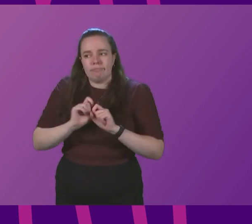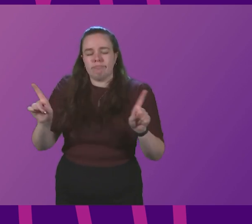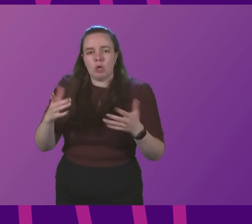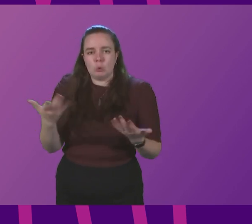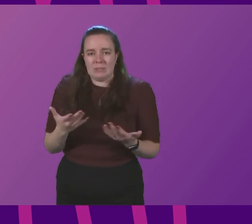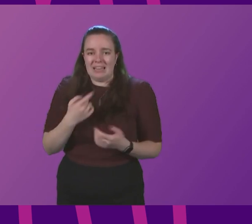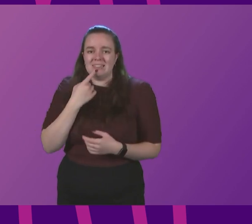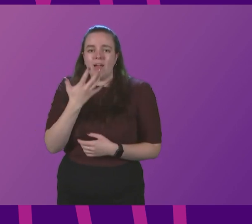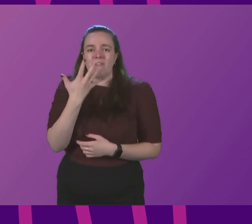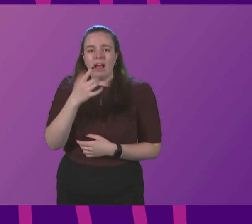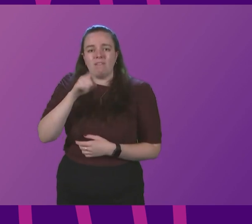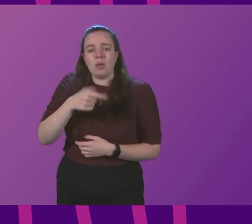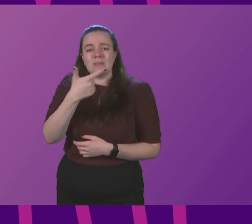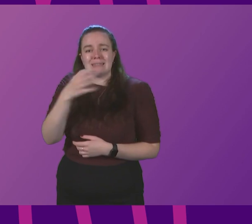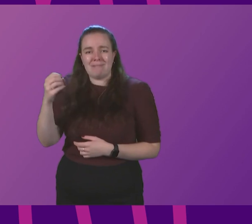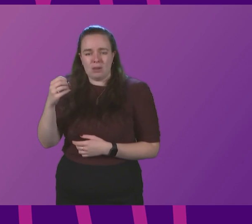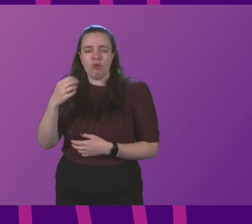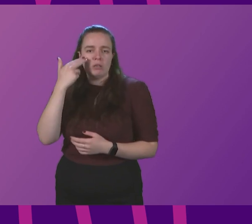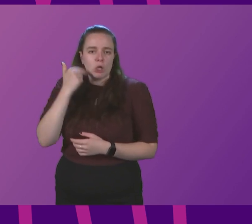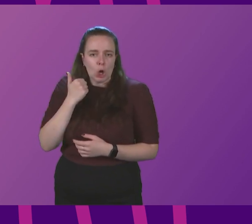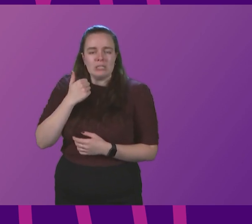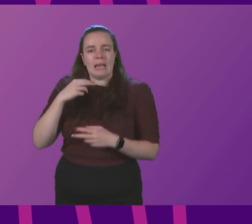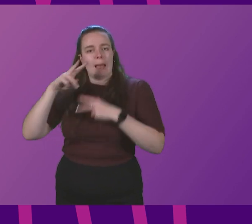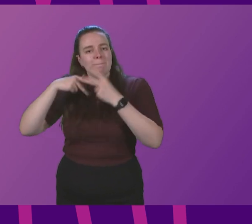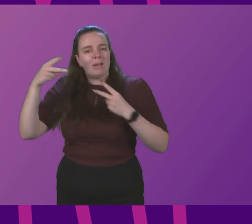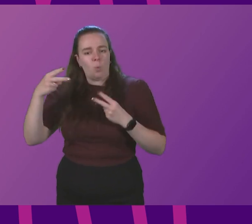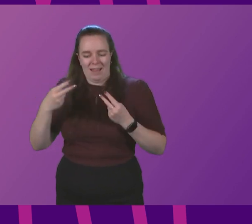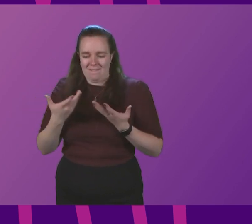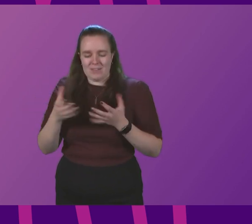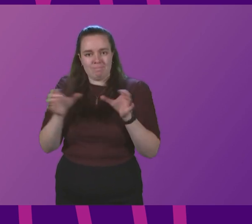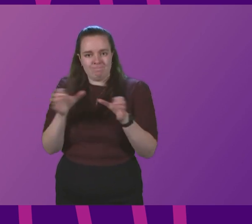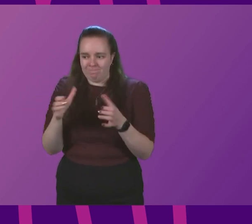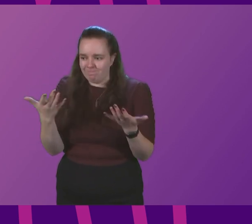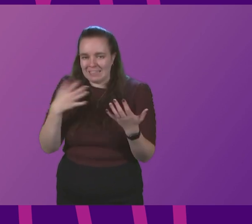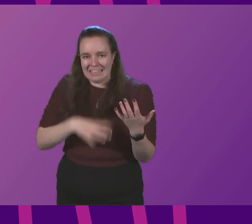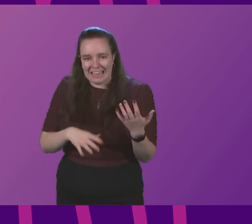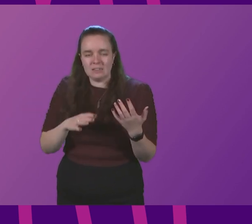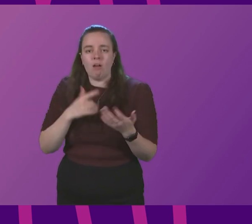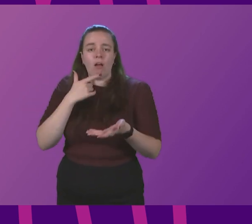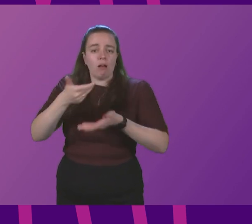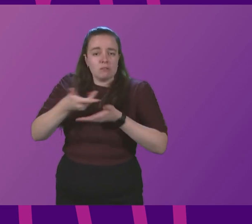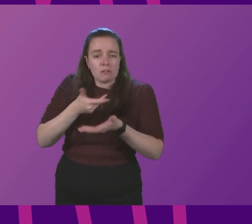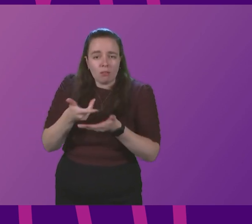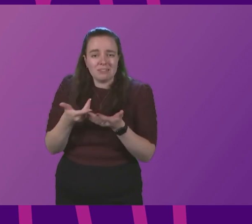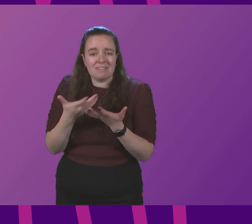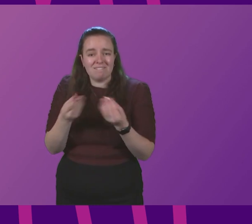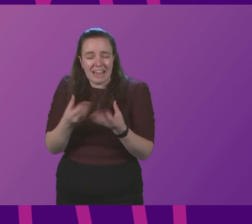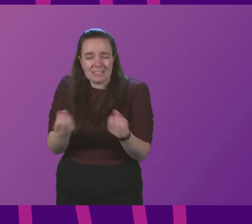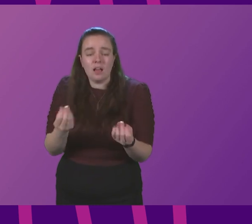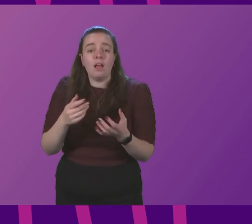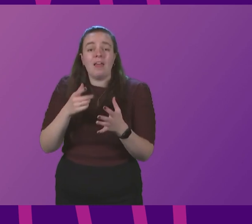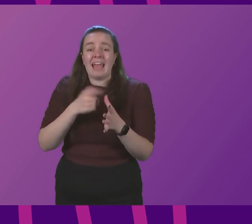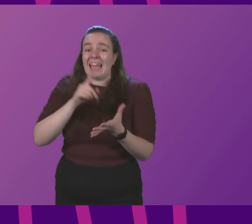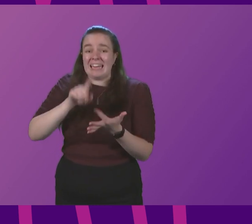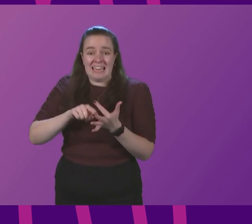5,700 nursing and midwifery vacancies, over 400 consultant vacancies, the worst A&E waiting times